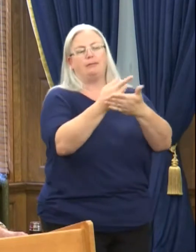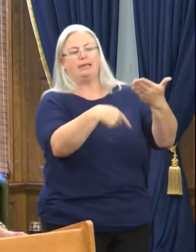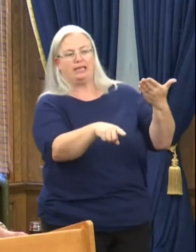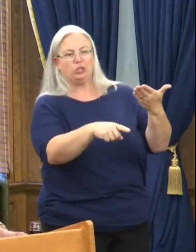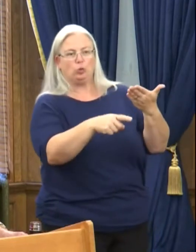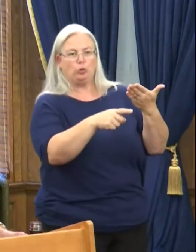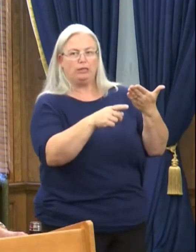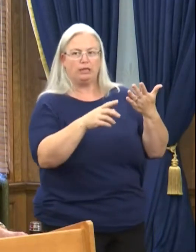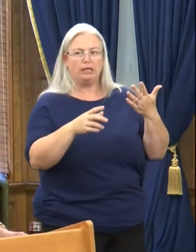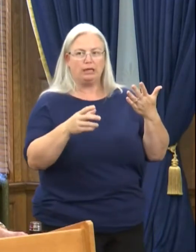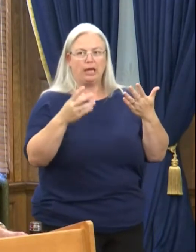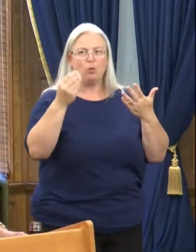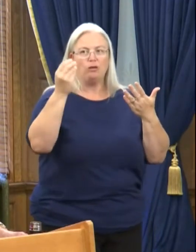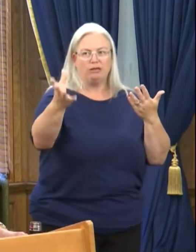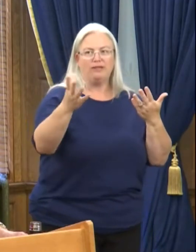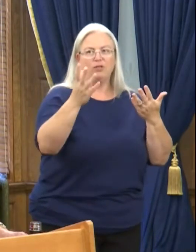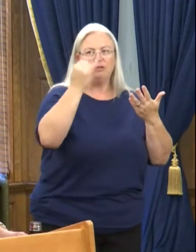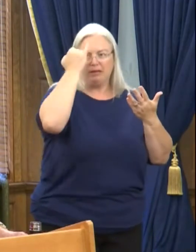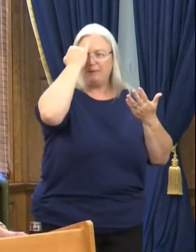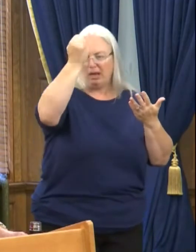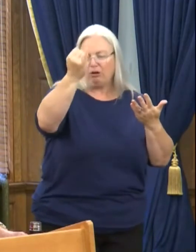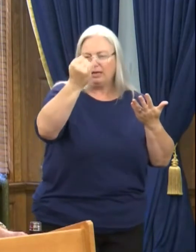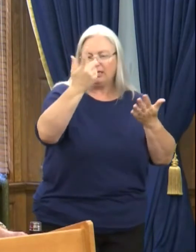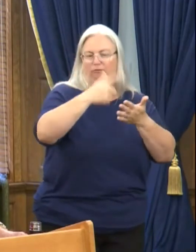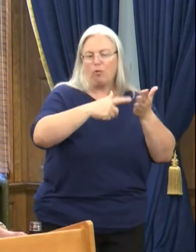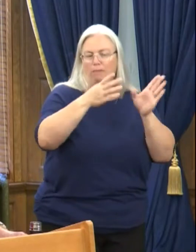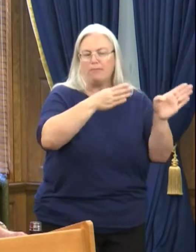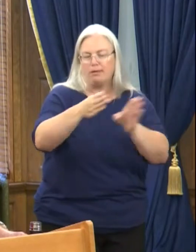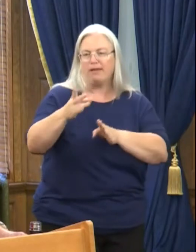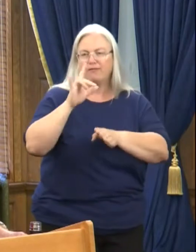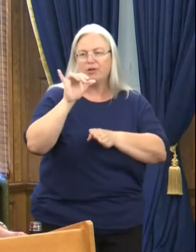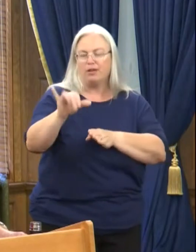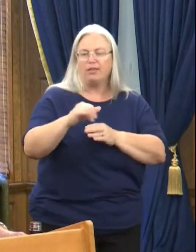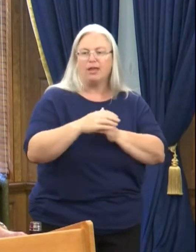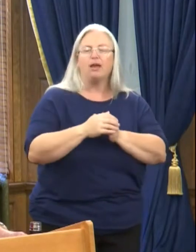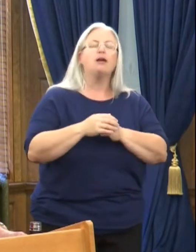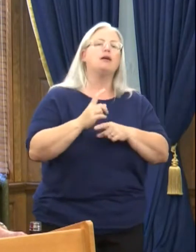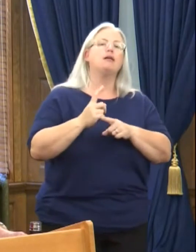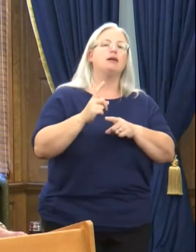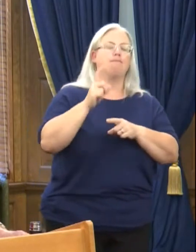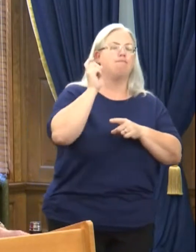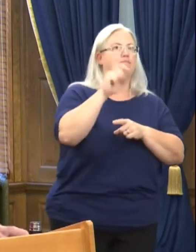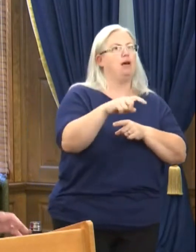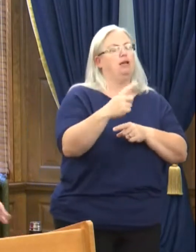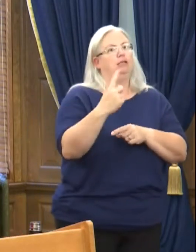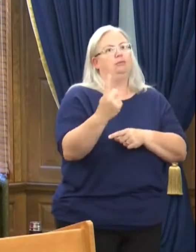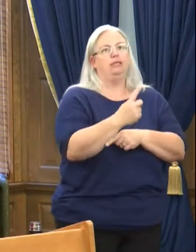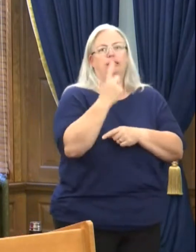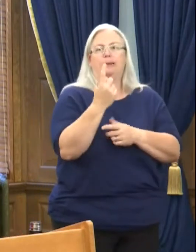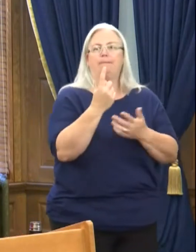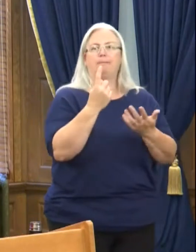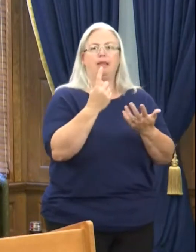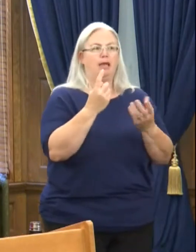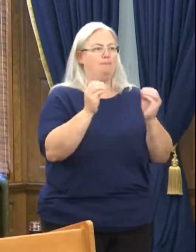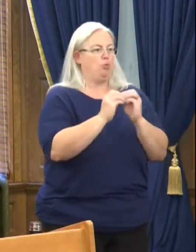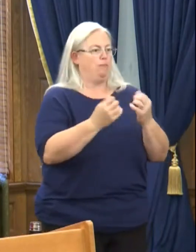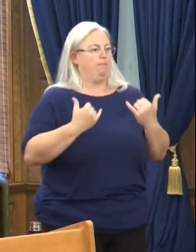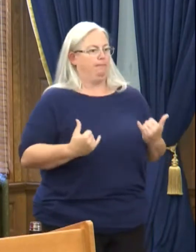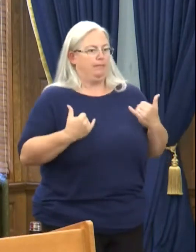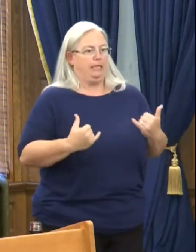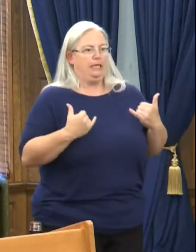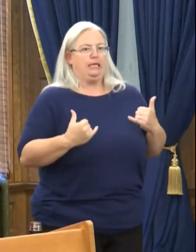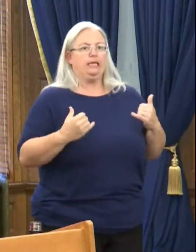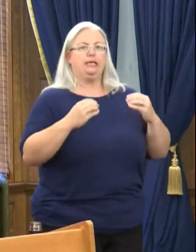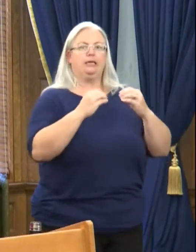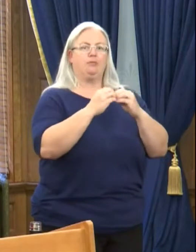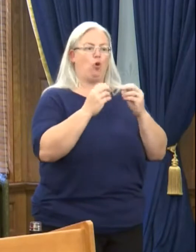that will give you an idea of what we've got in mind. It has to be something that's more immediate and that's more